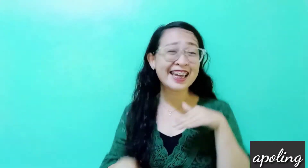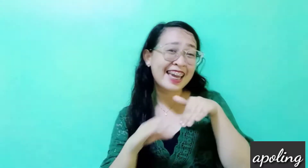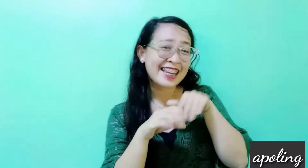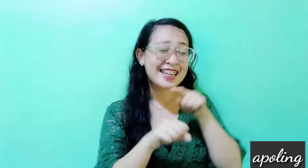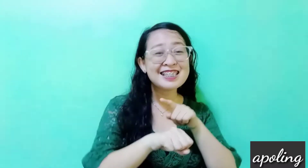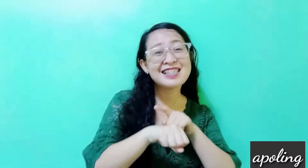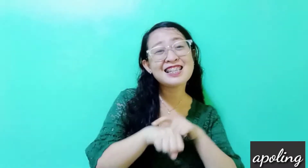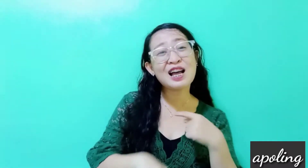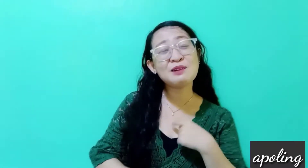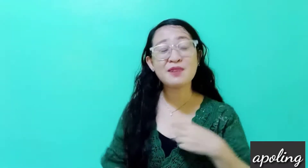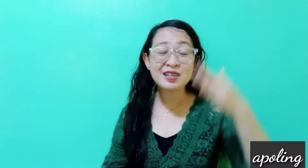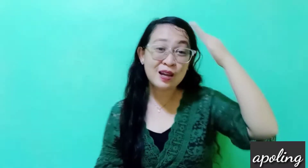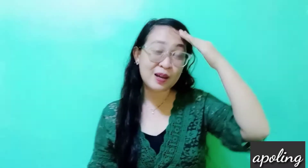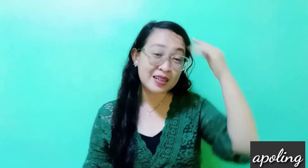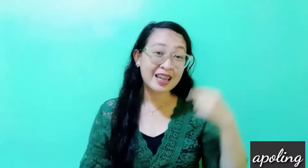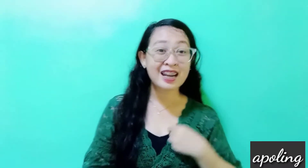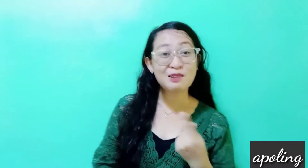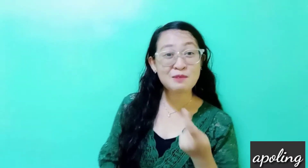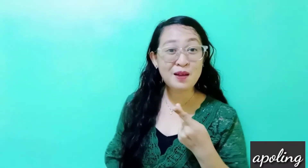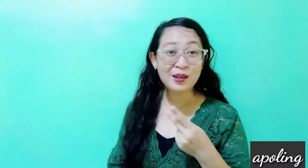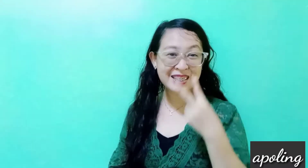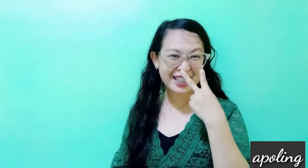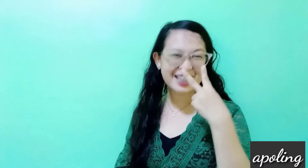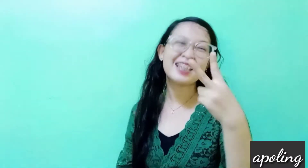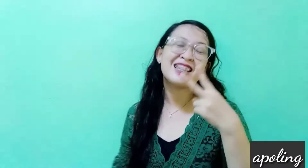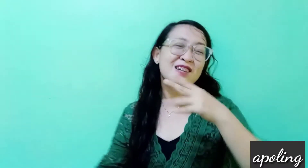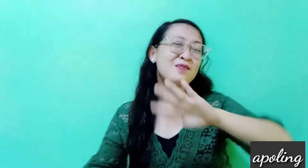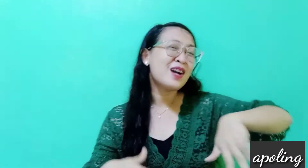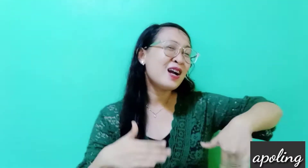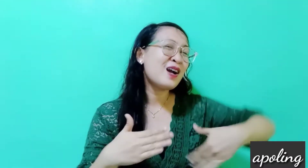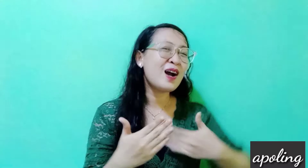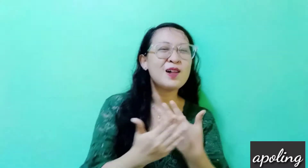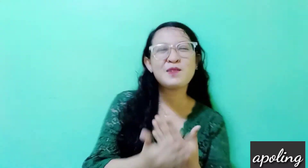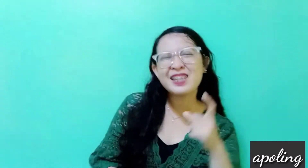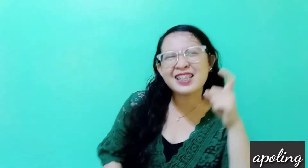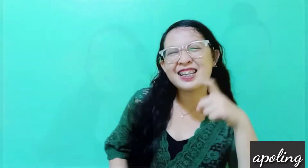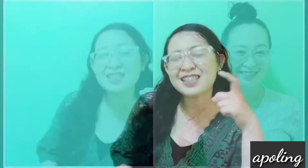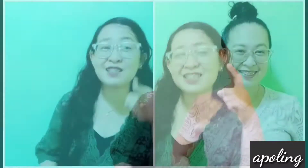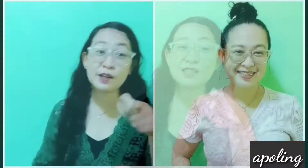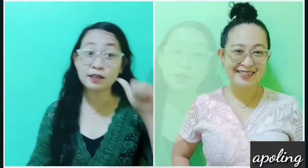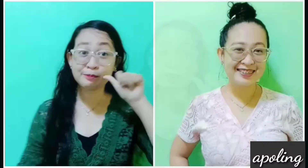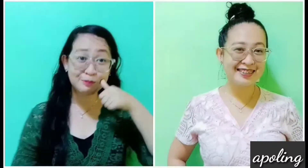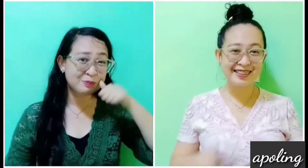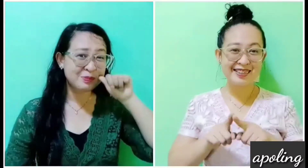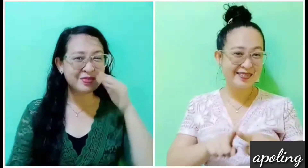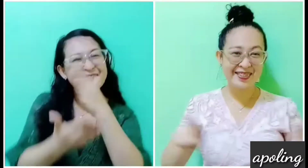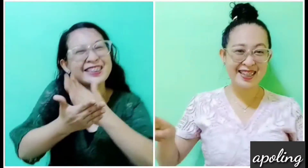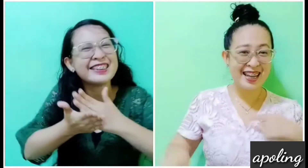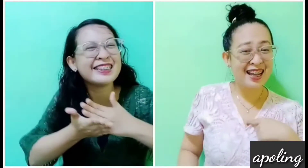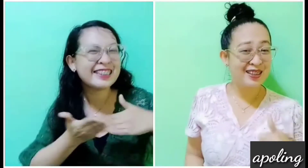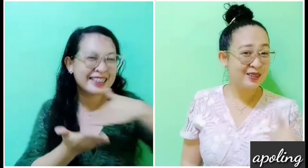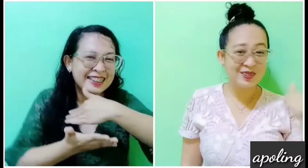And in the time and all that we will see That we're all we need Cause you're the apple to my pride